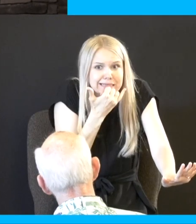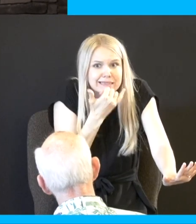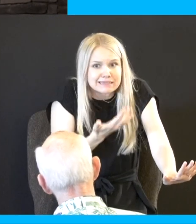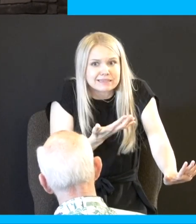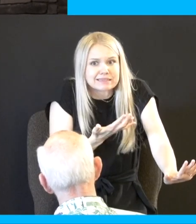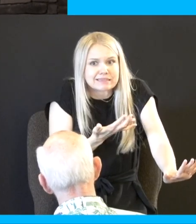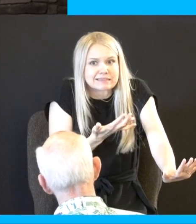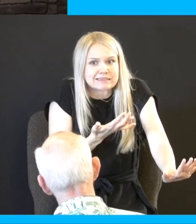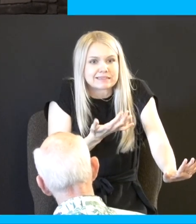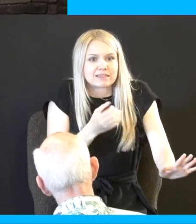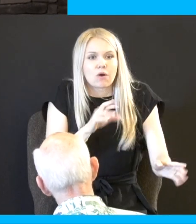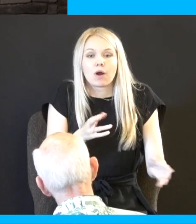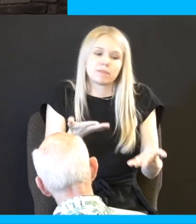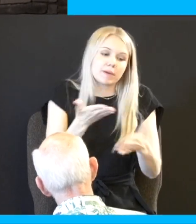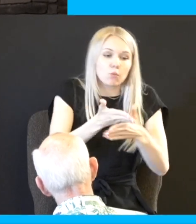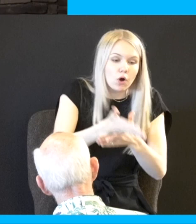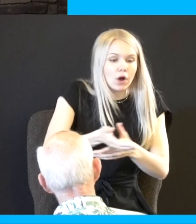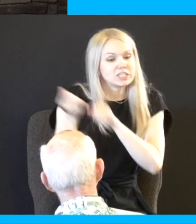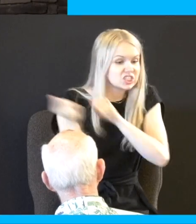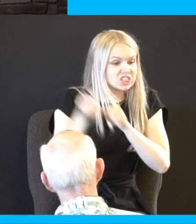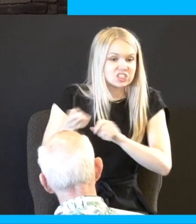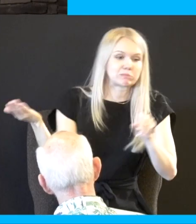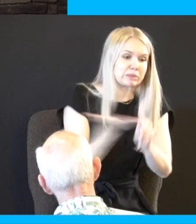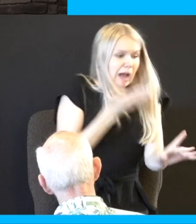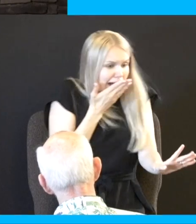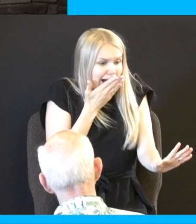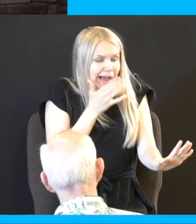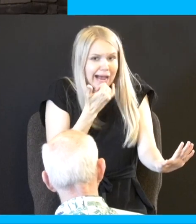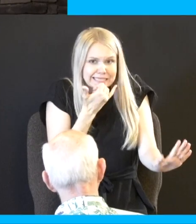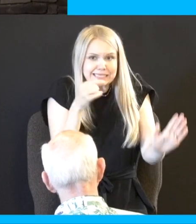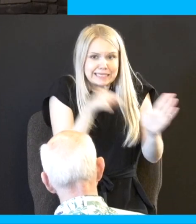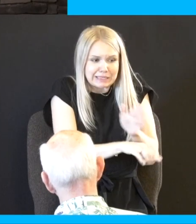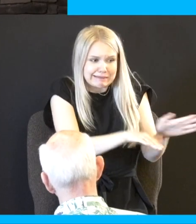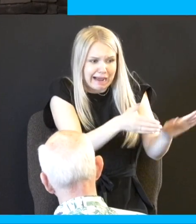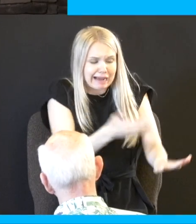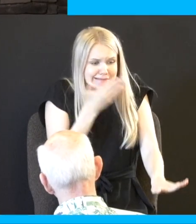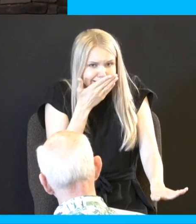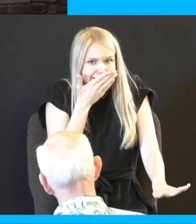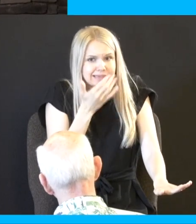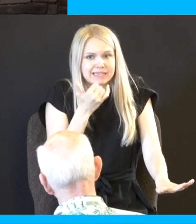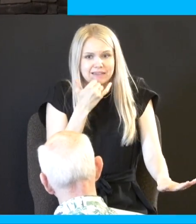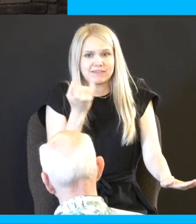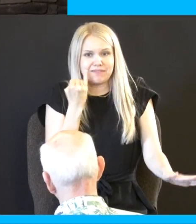or again cutting wood or whatever the case may be if a man deliver him into his hand or God deliver him into his hand this is no premeditation